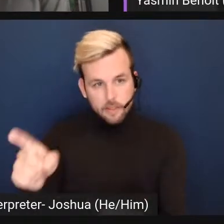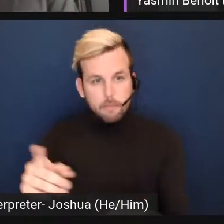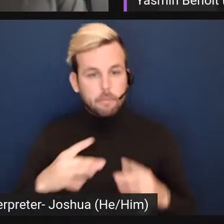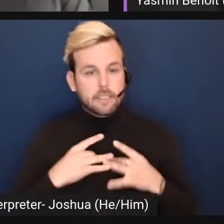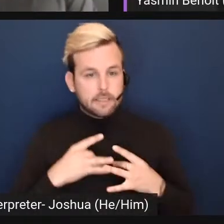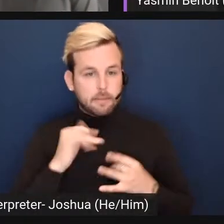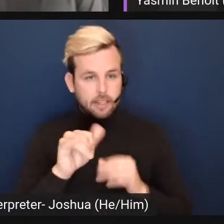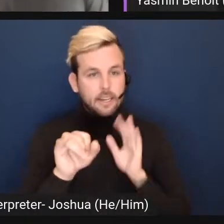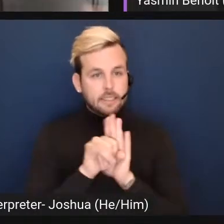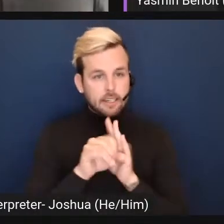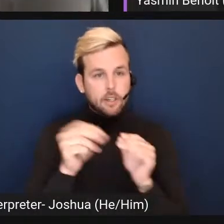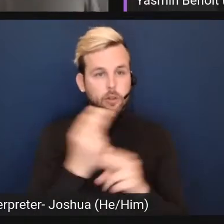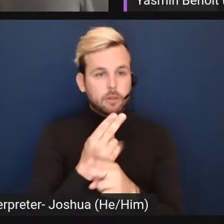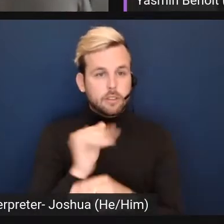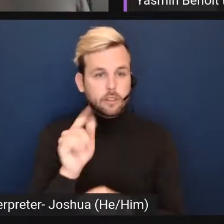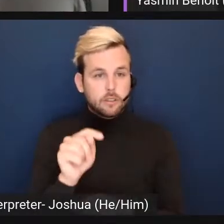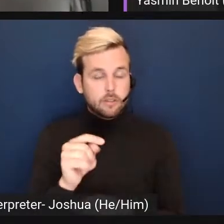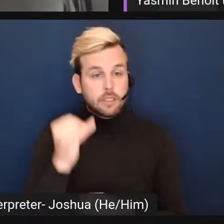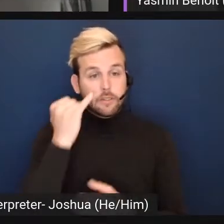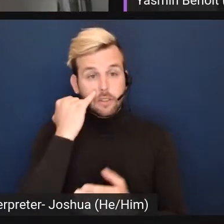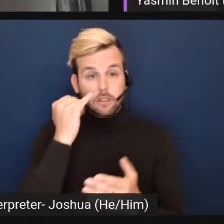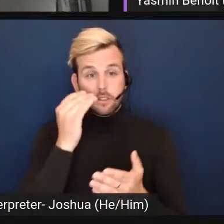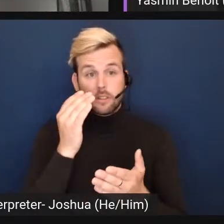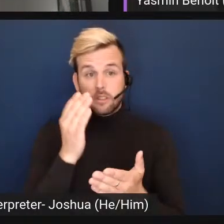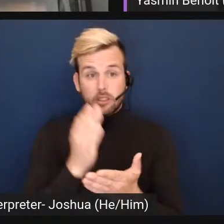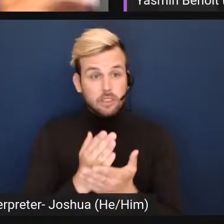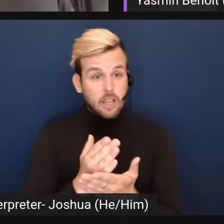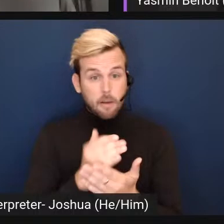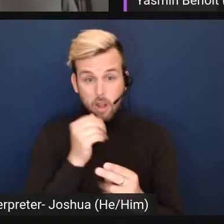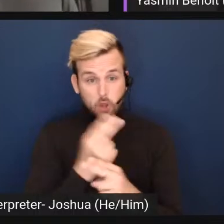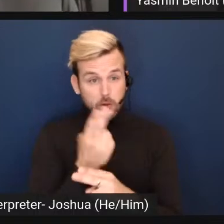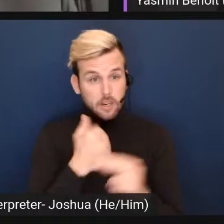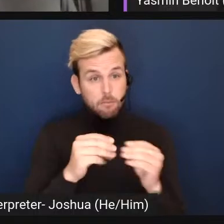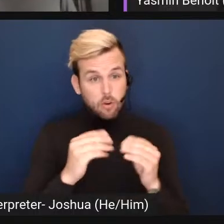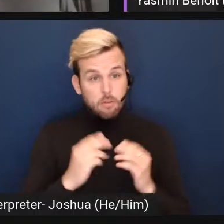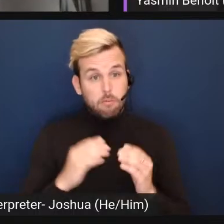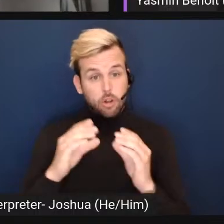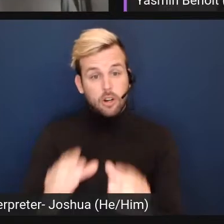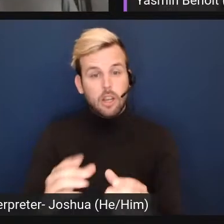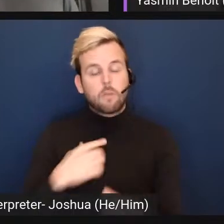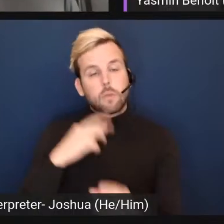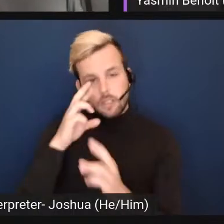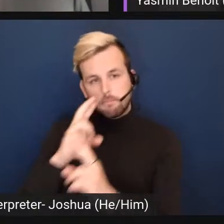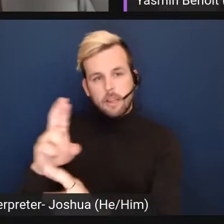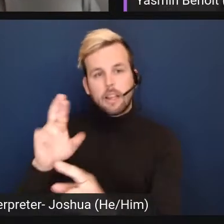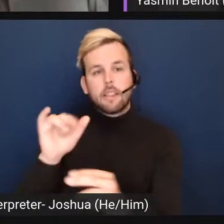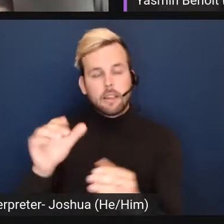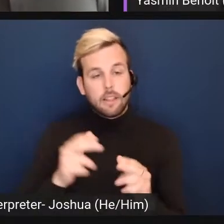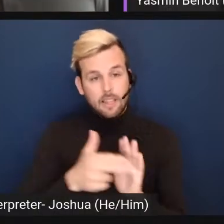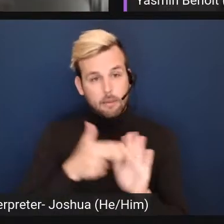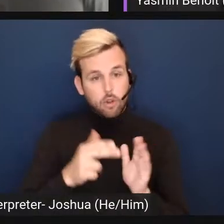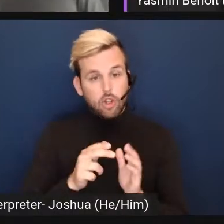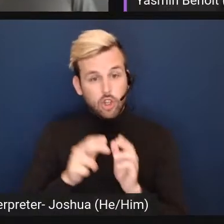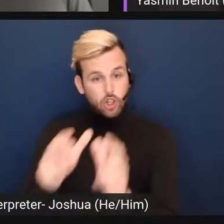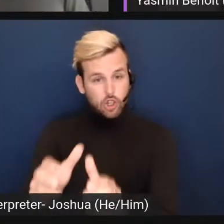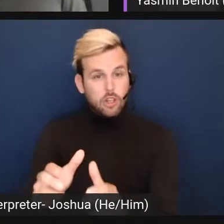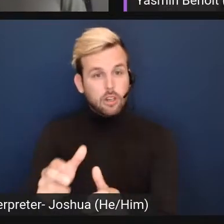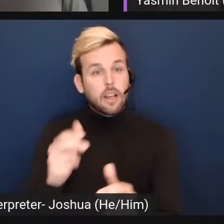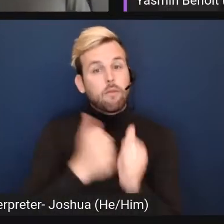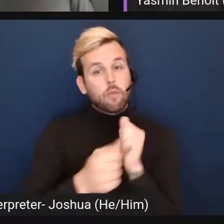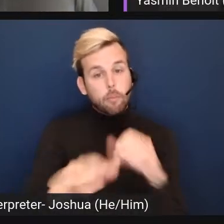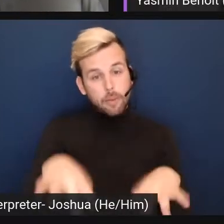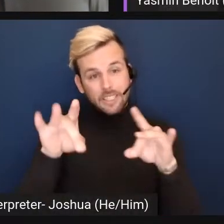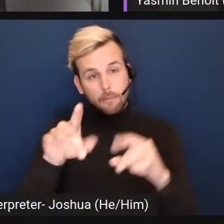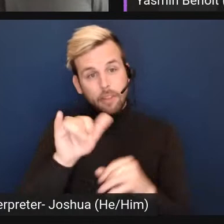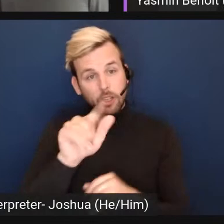up the identity and was using it. And if it stopped being useful and they put it down, we could respect that they were putting it down. And when everyone picked up the tool,